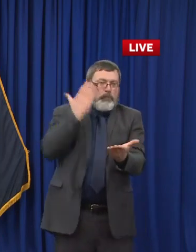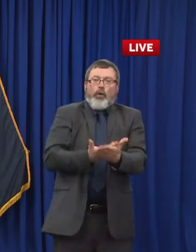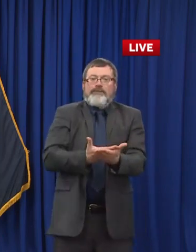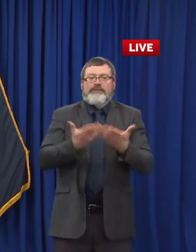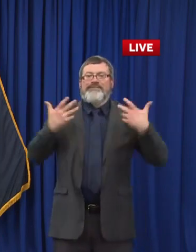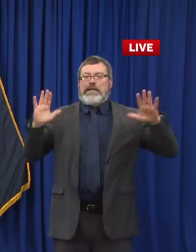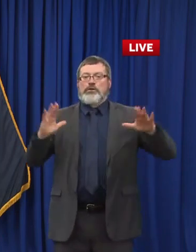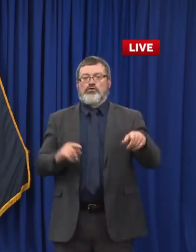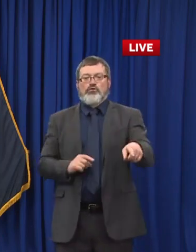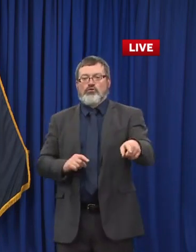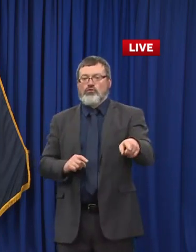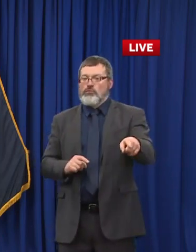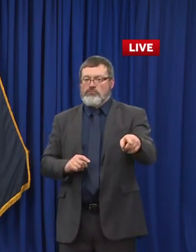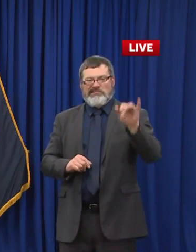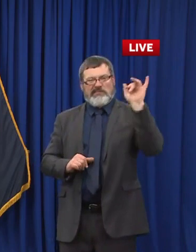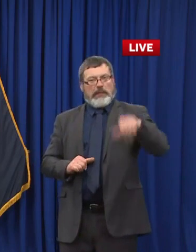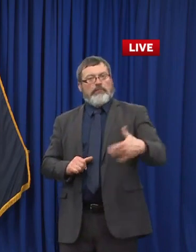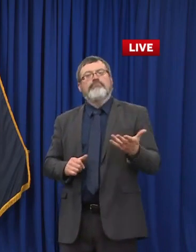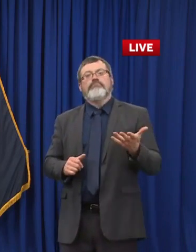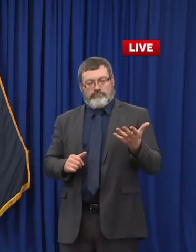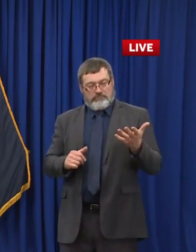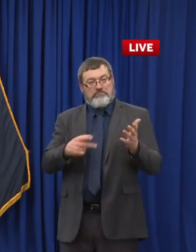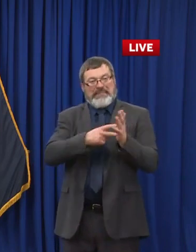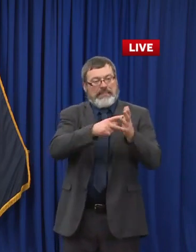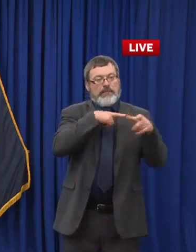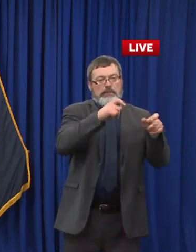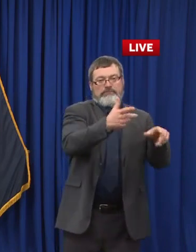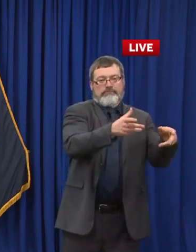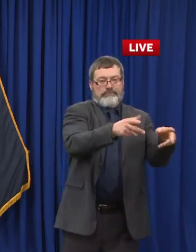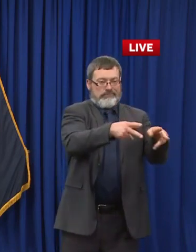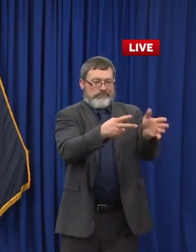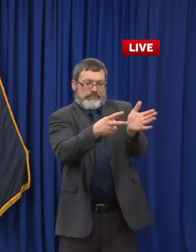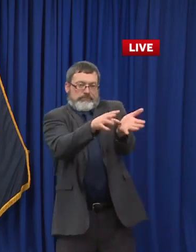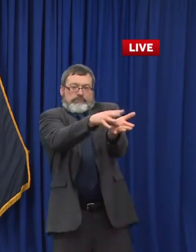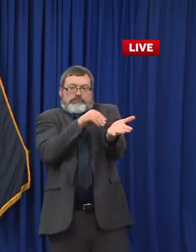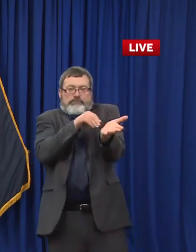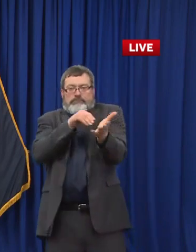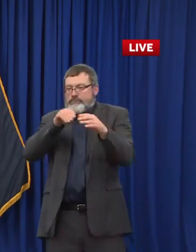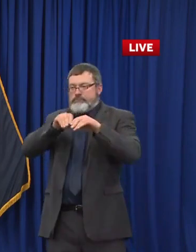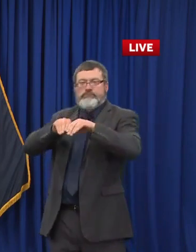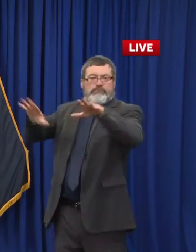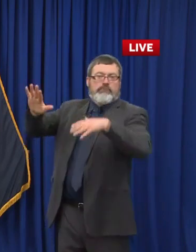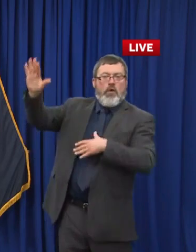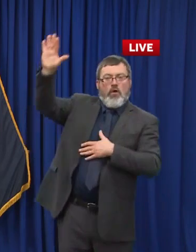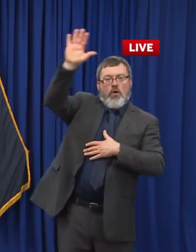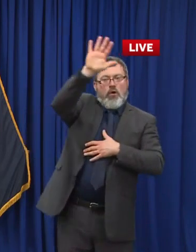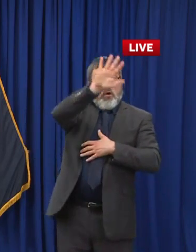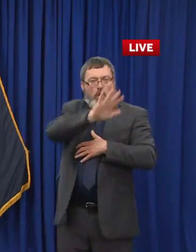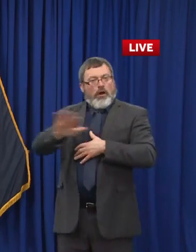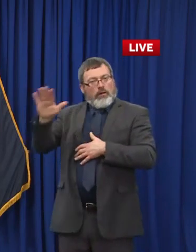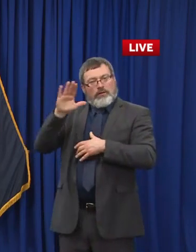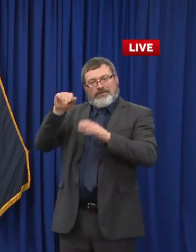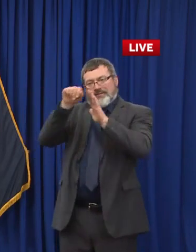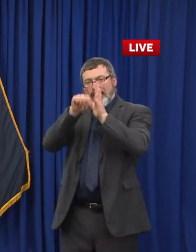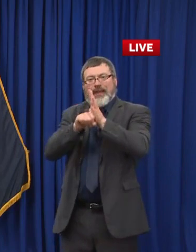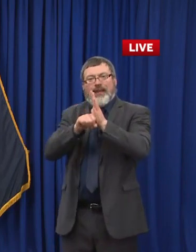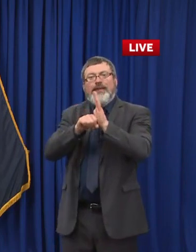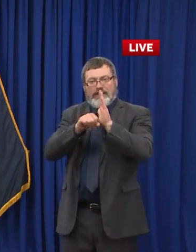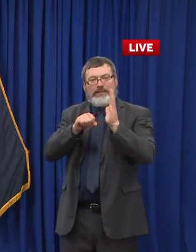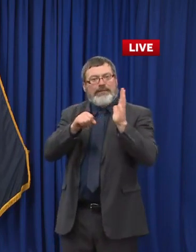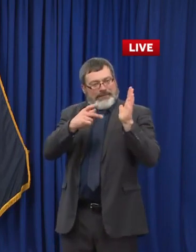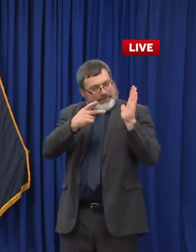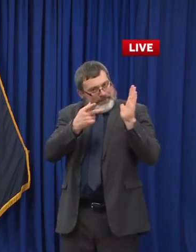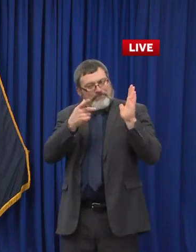which is a great data point that we lean on a little bit to know the value of wearing a mask and the importance of it now across